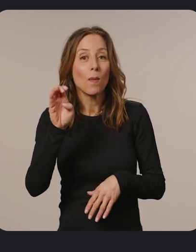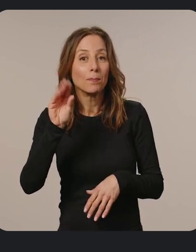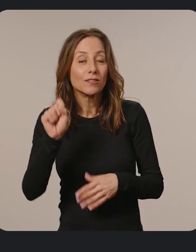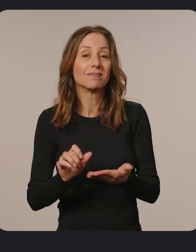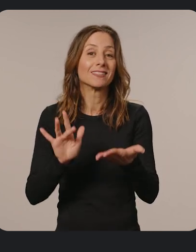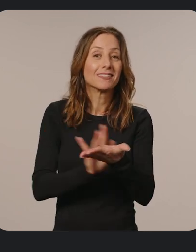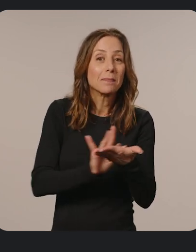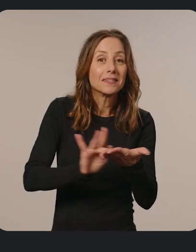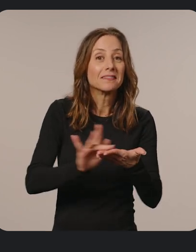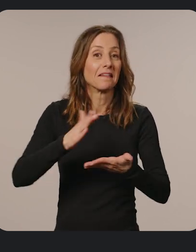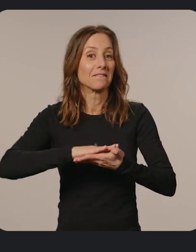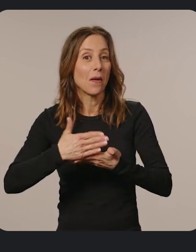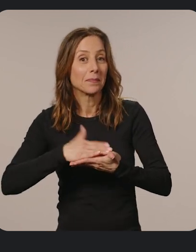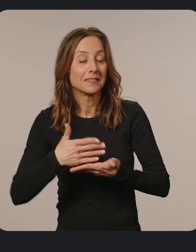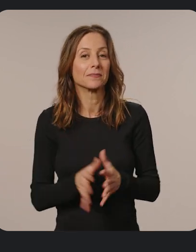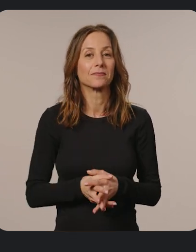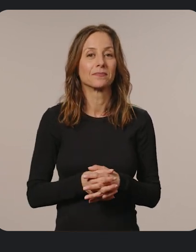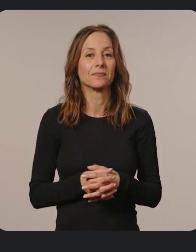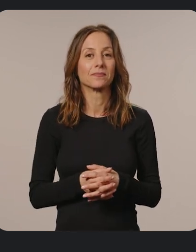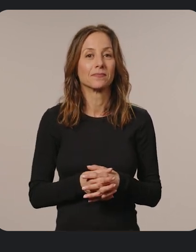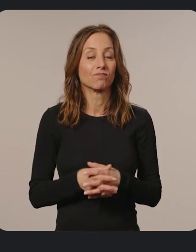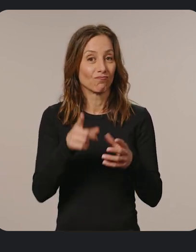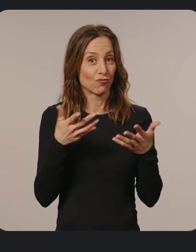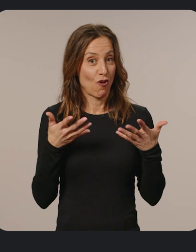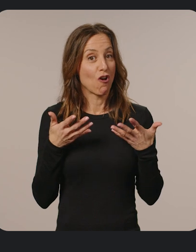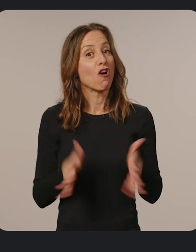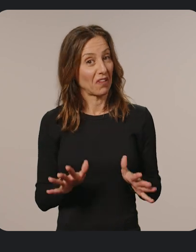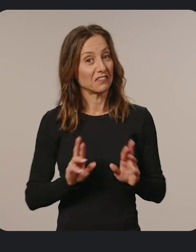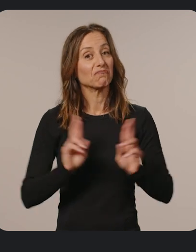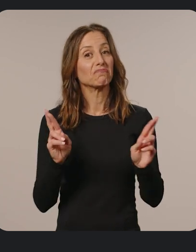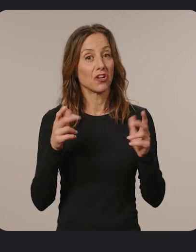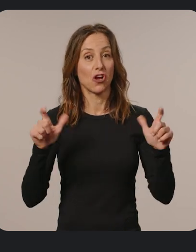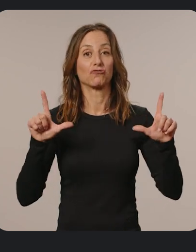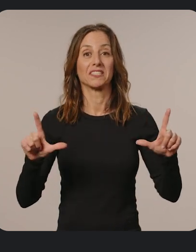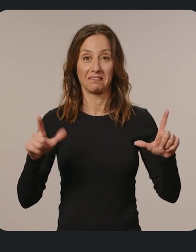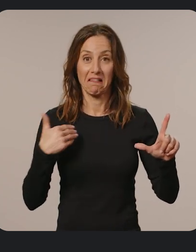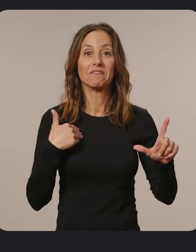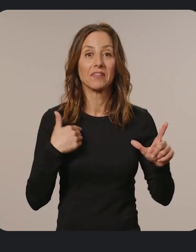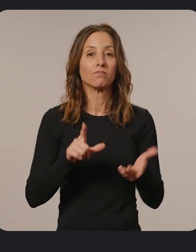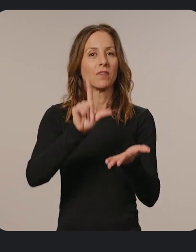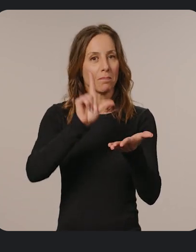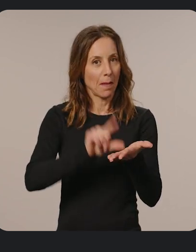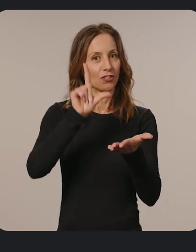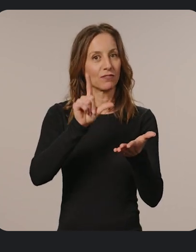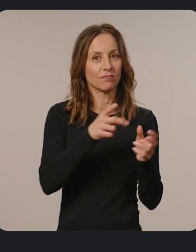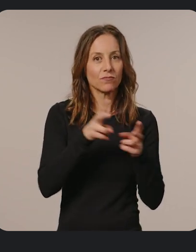Chromebooks, tablets, and foldables. Already large screen ready? Publish to the Universal